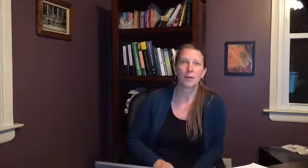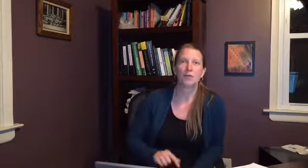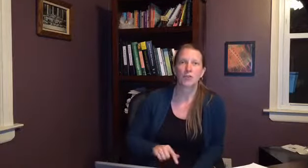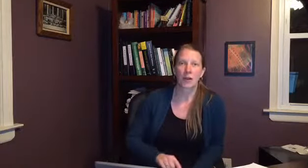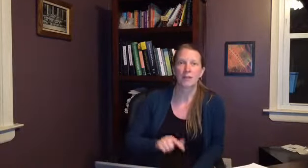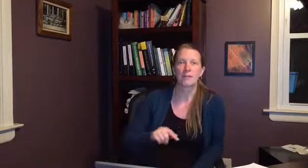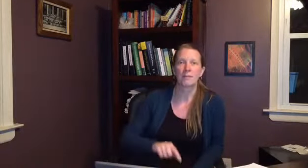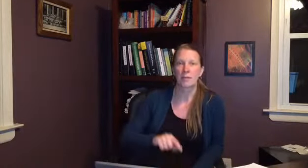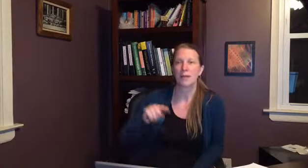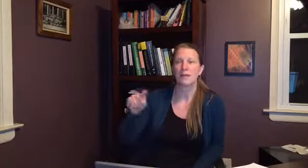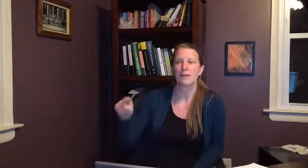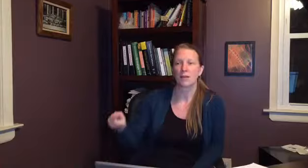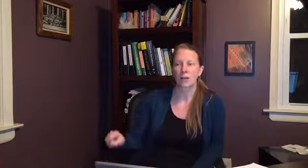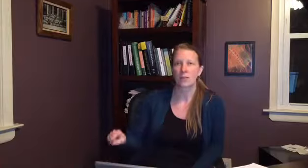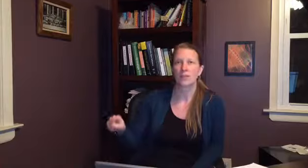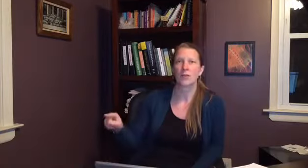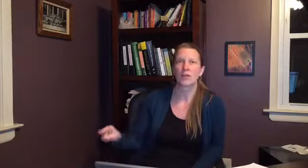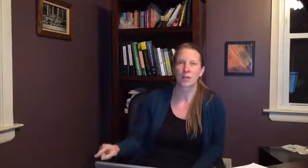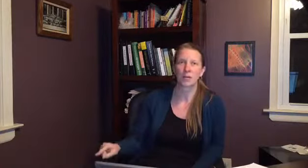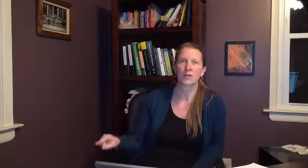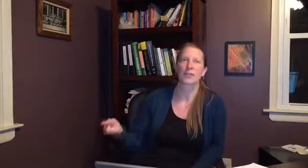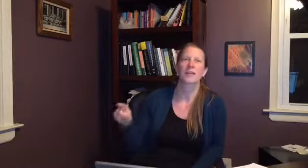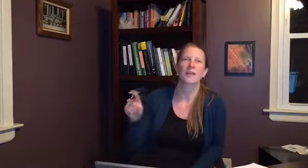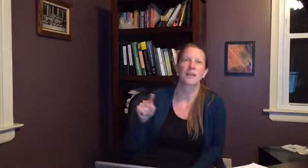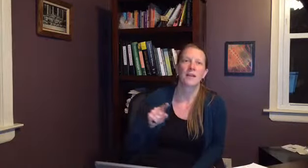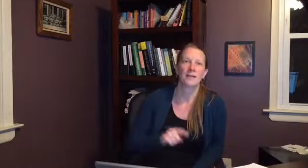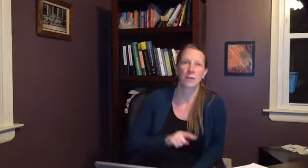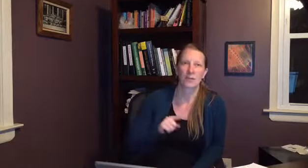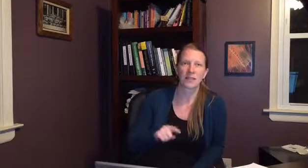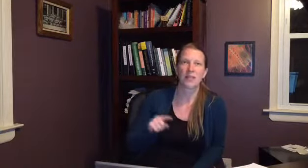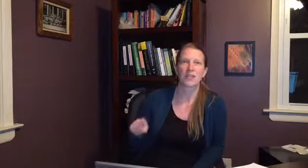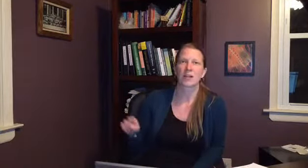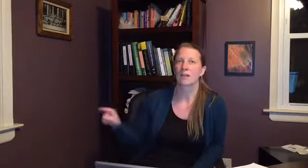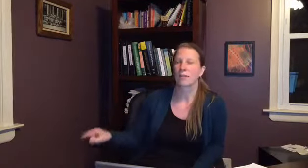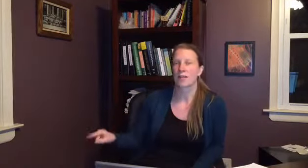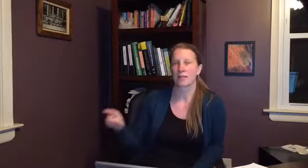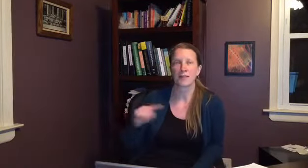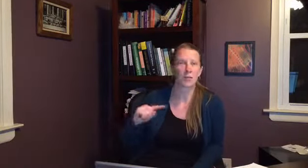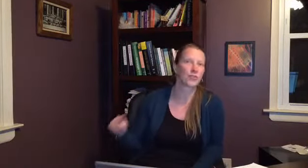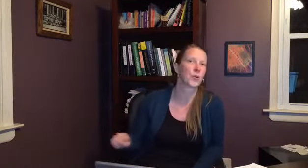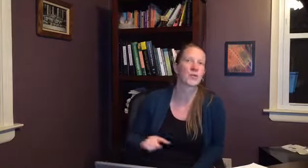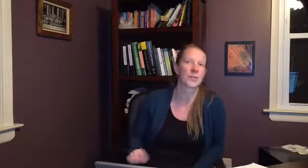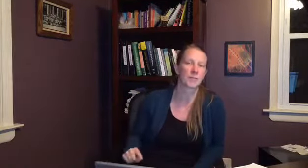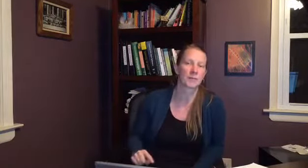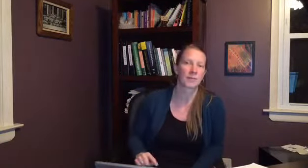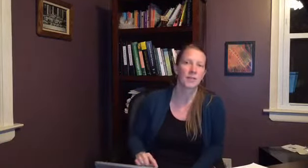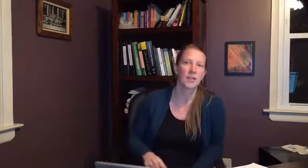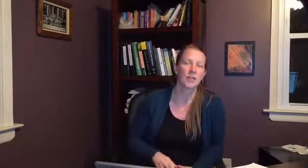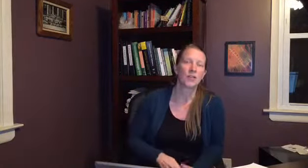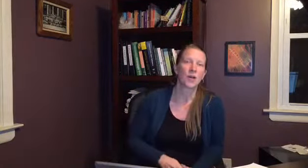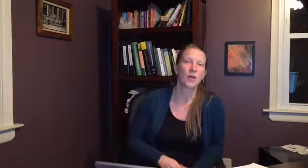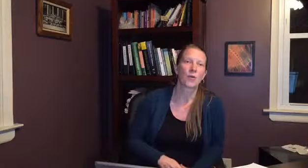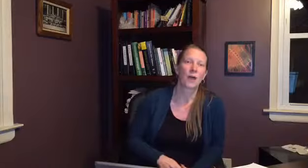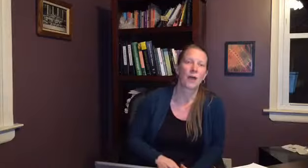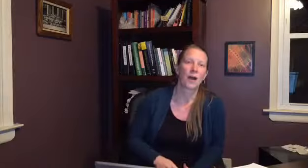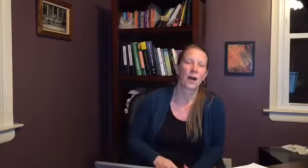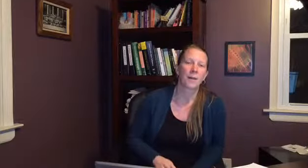transmit herpes to another person they were silently shedding the virus that there was no symptoms so um